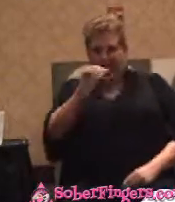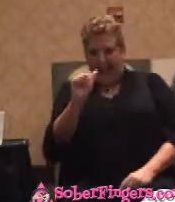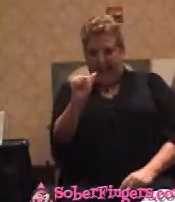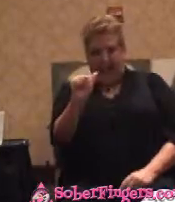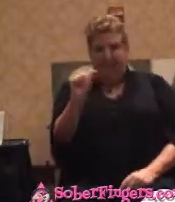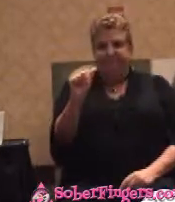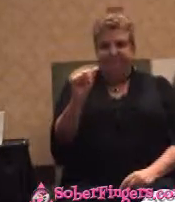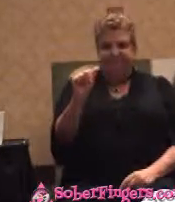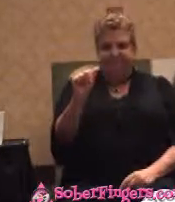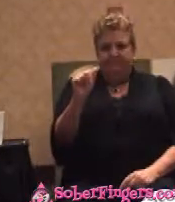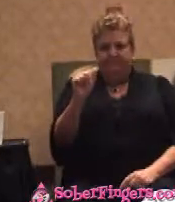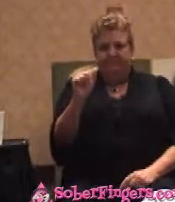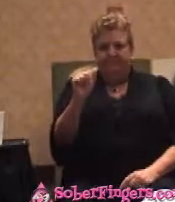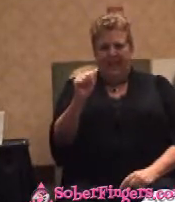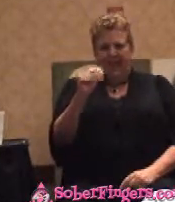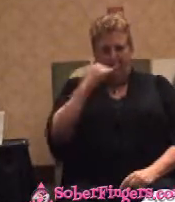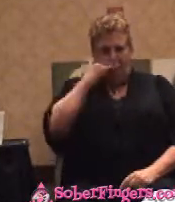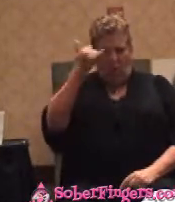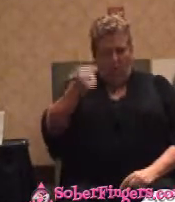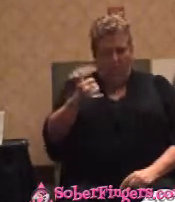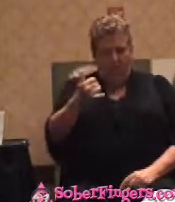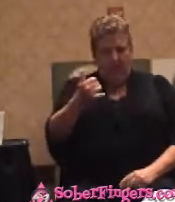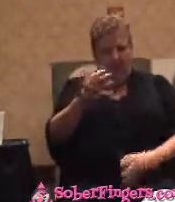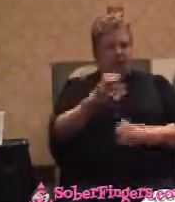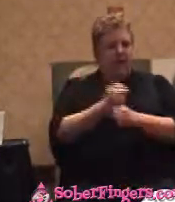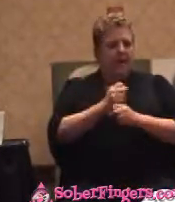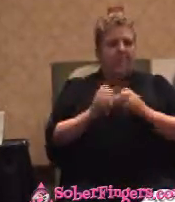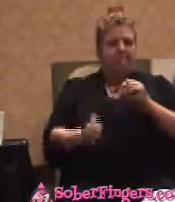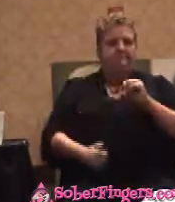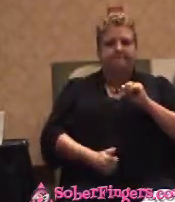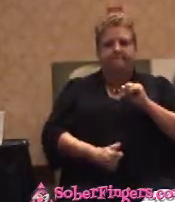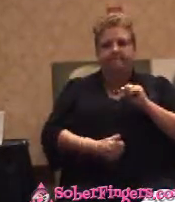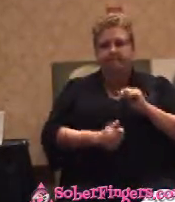I got the most unsympathetic woman on the table.